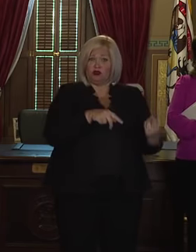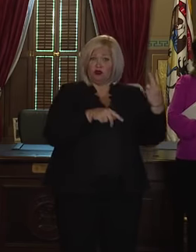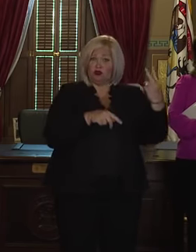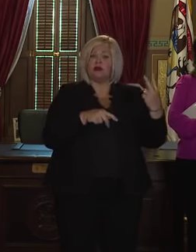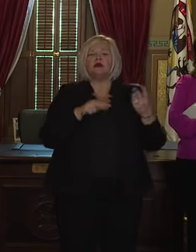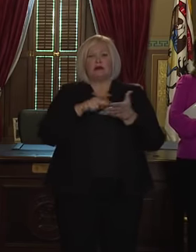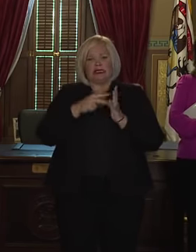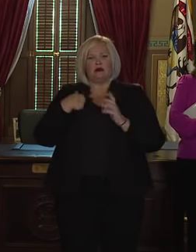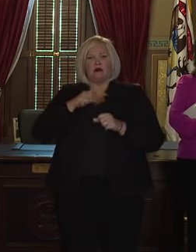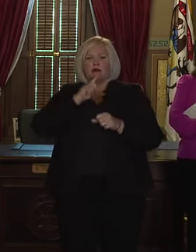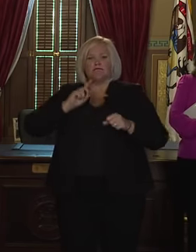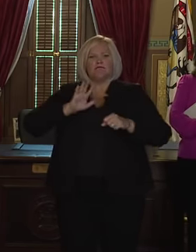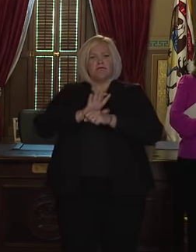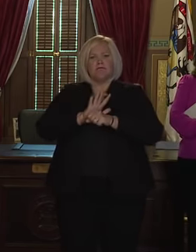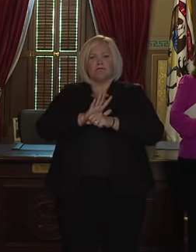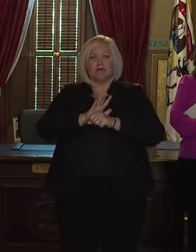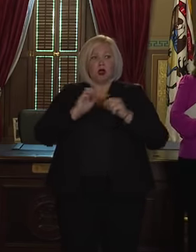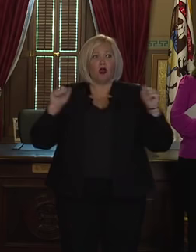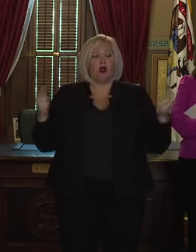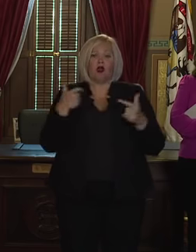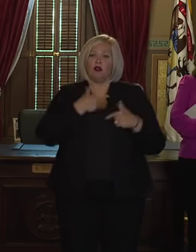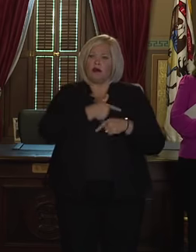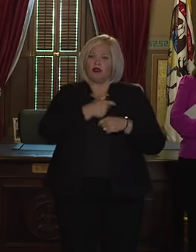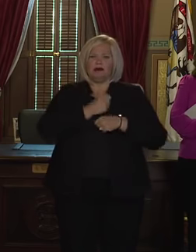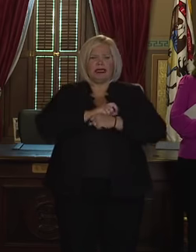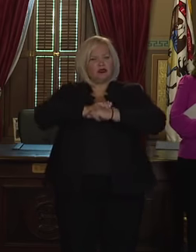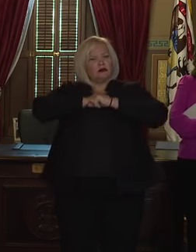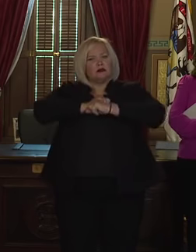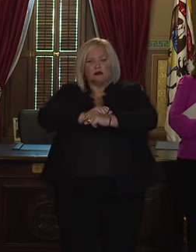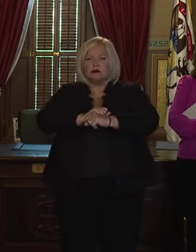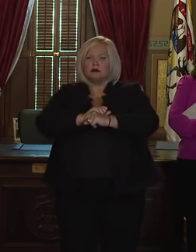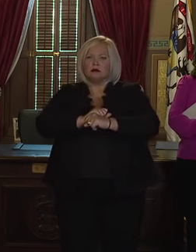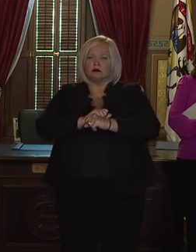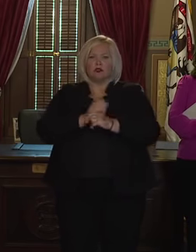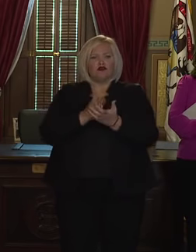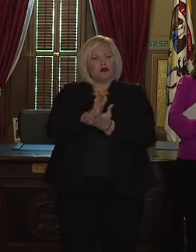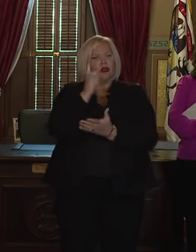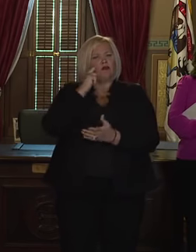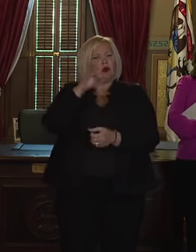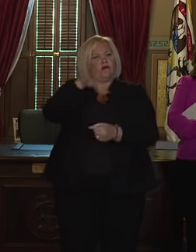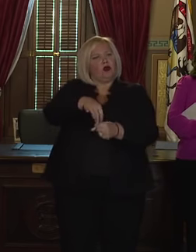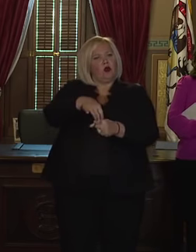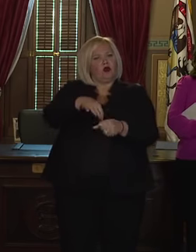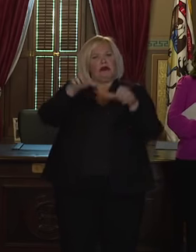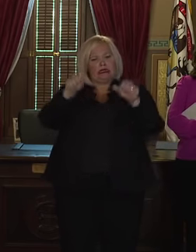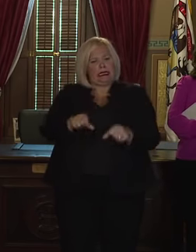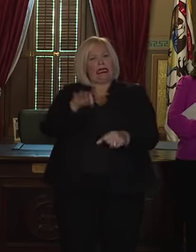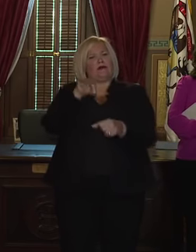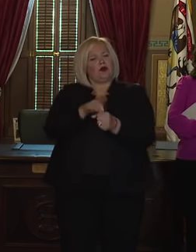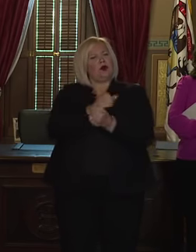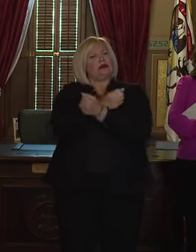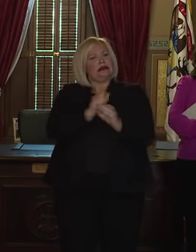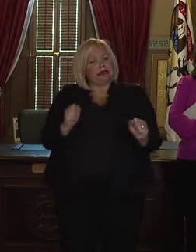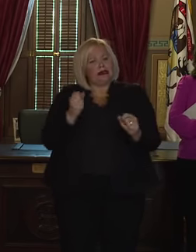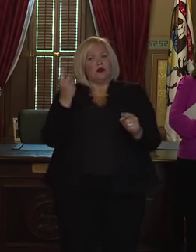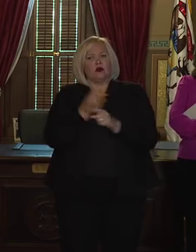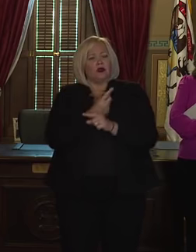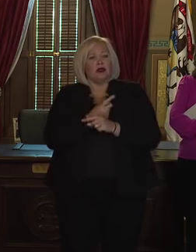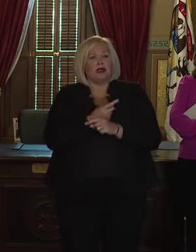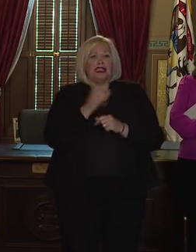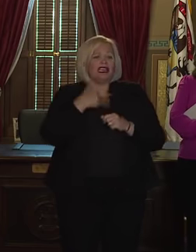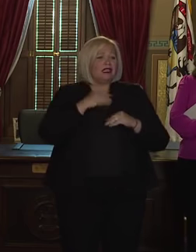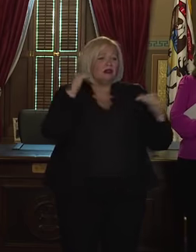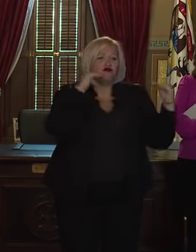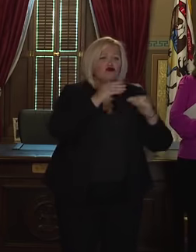commitment in fact all of our commitment to standing guard and protecting our voters and their rights against any attempt to misinform them or deceive